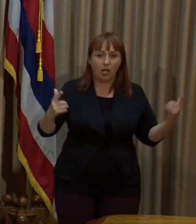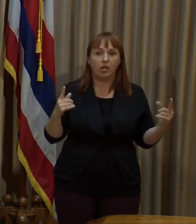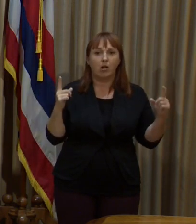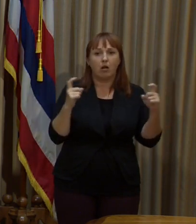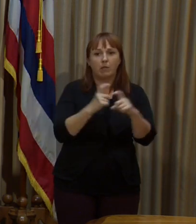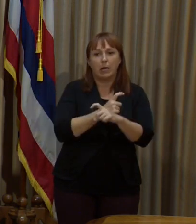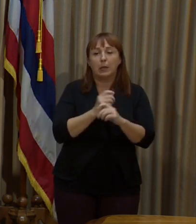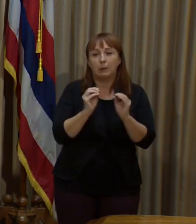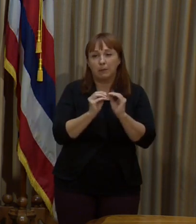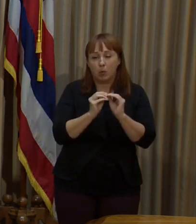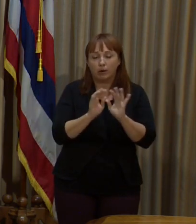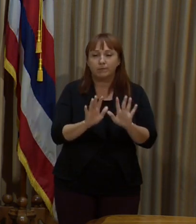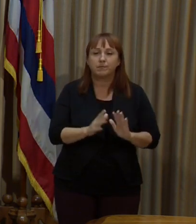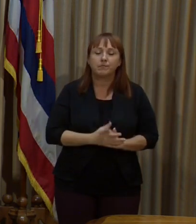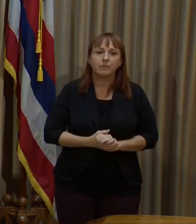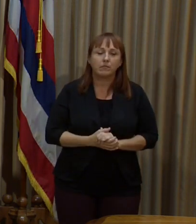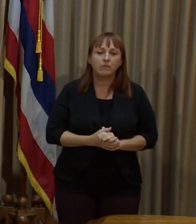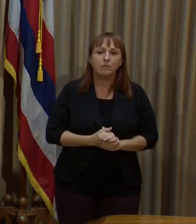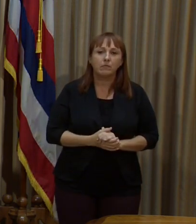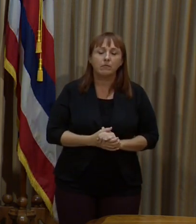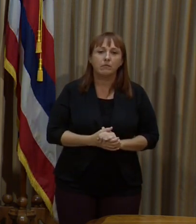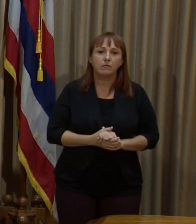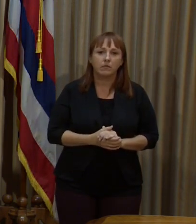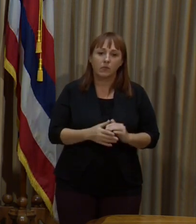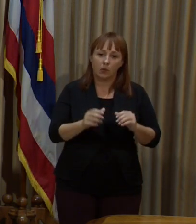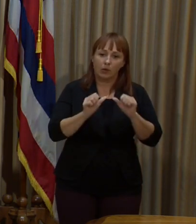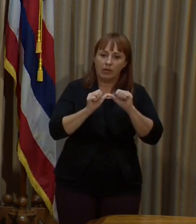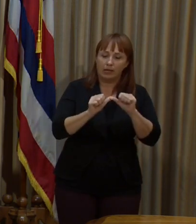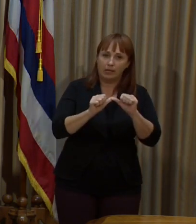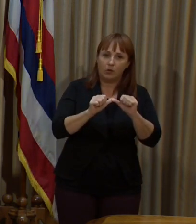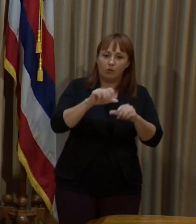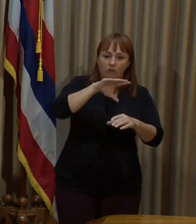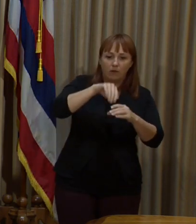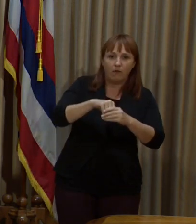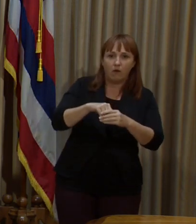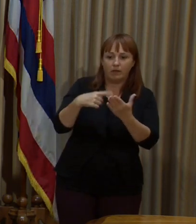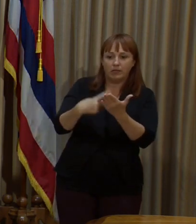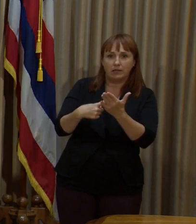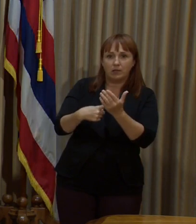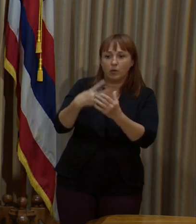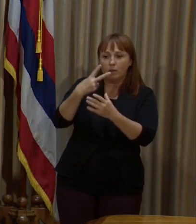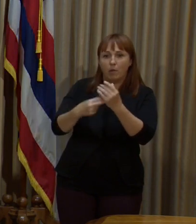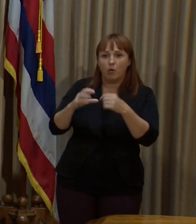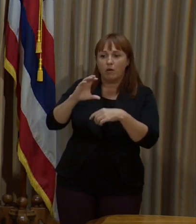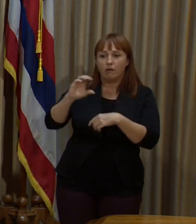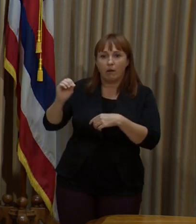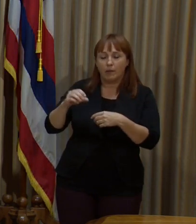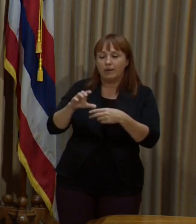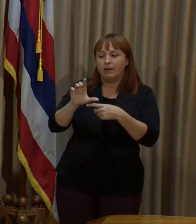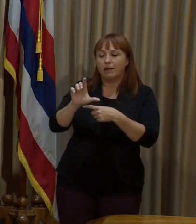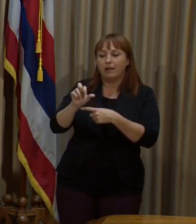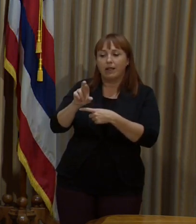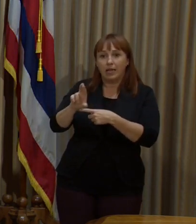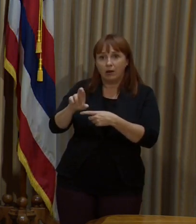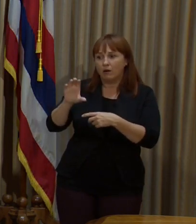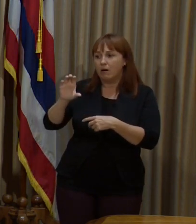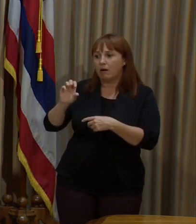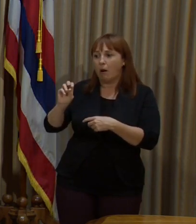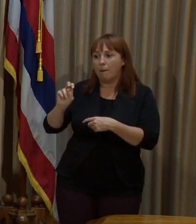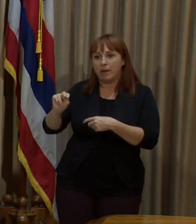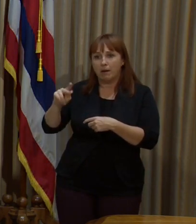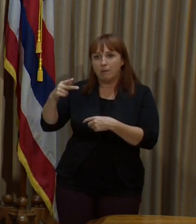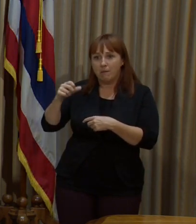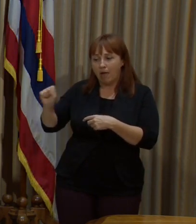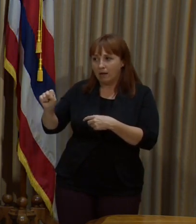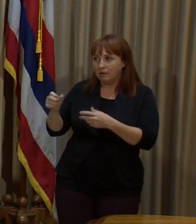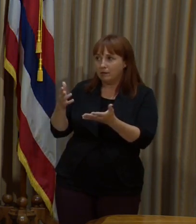we continue to be engaged with both Common Pass and clear are working to verify